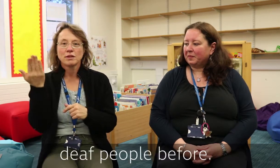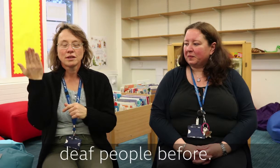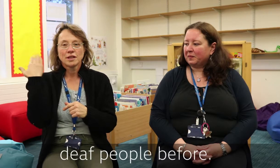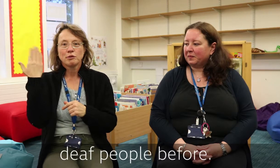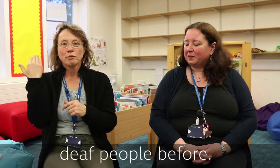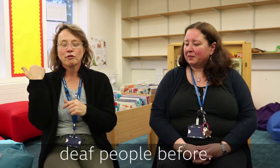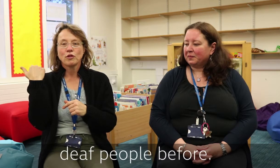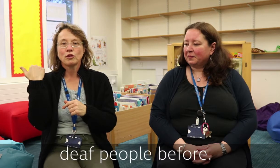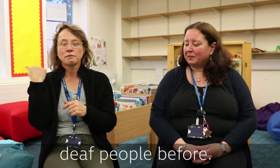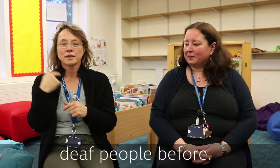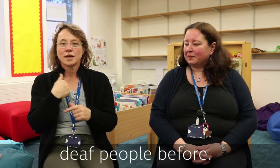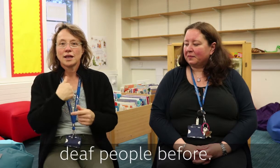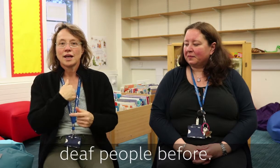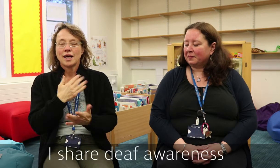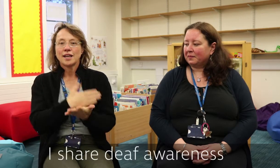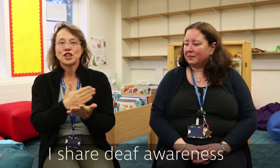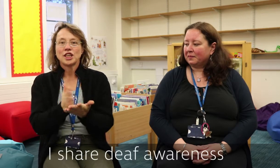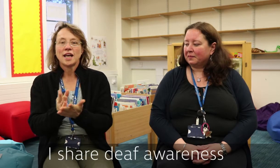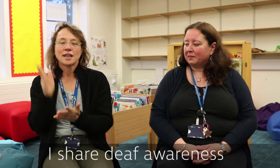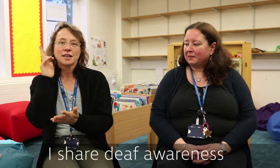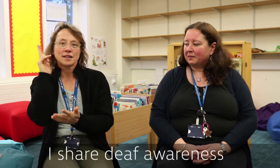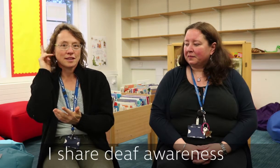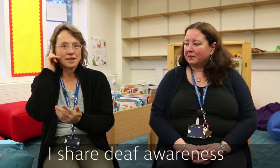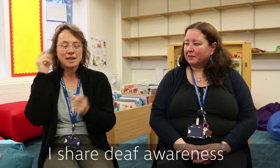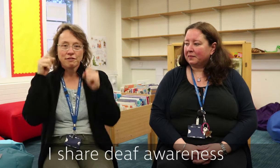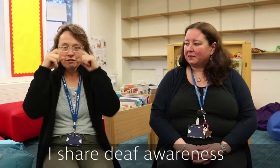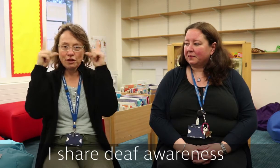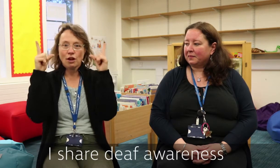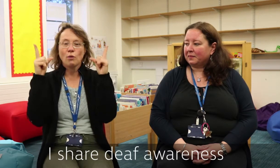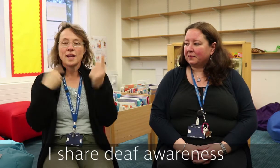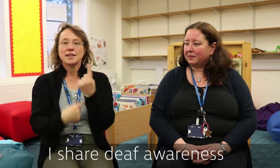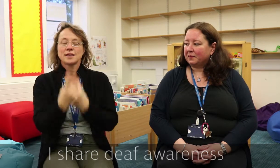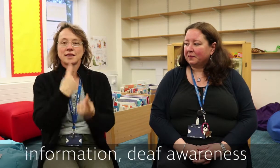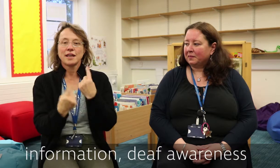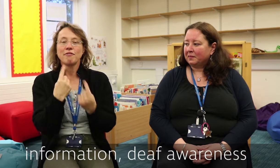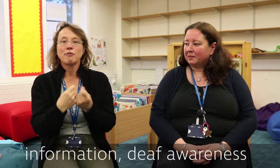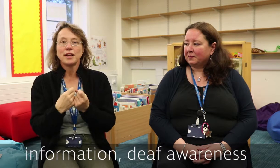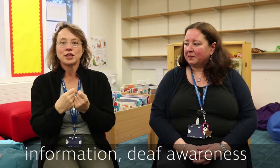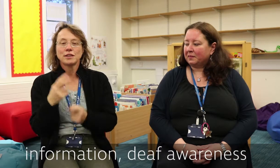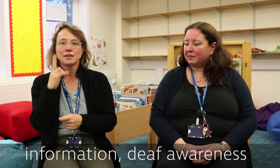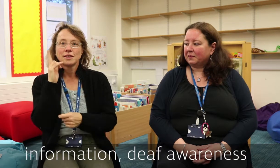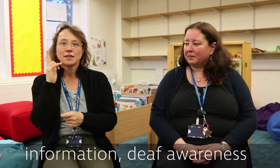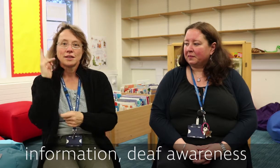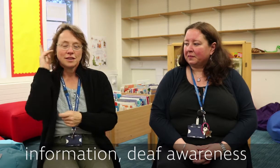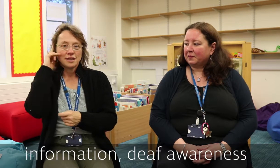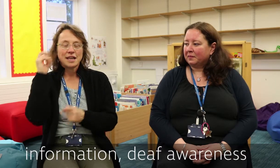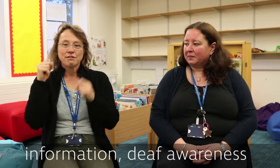before. I share deaf awareness information. Deaf